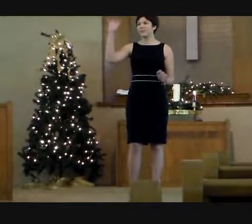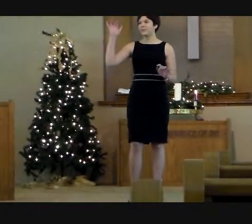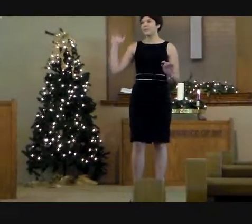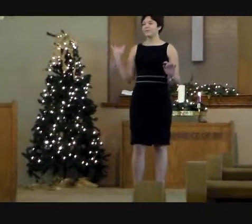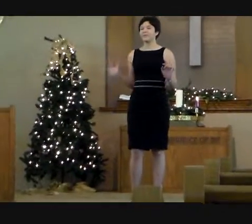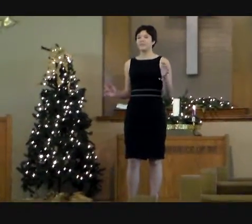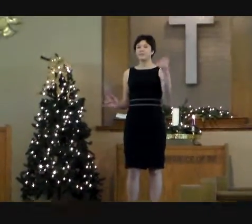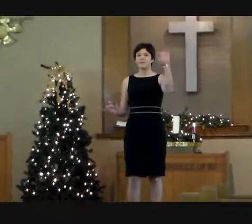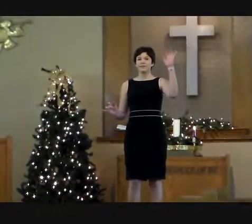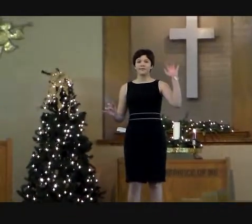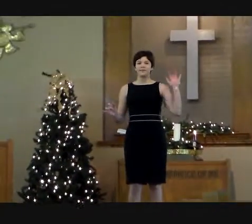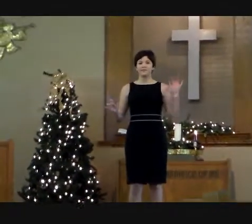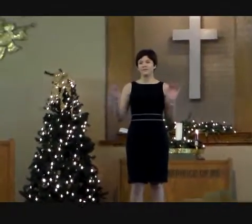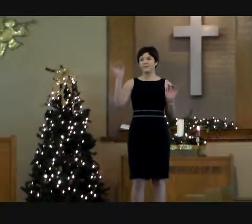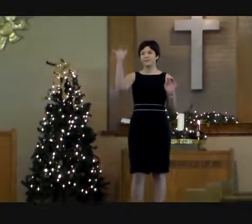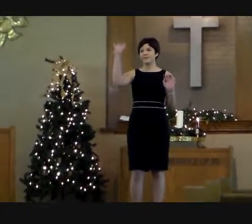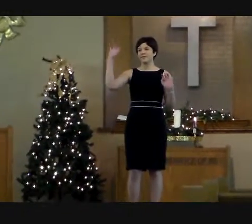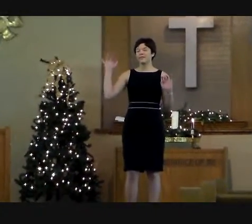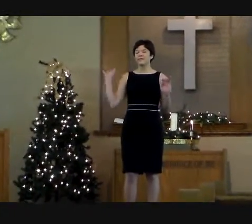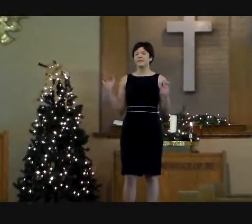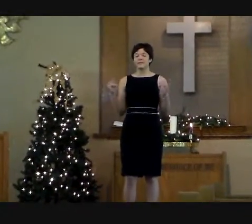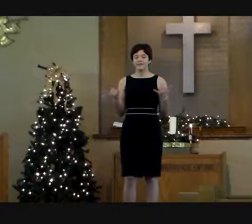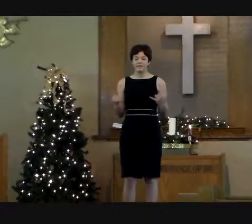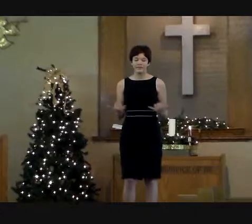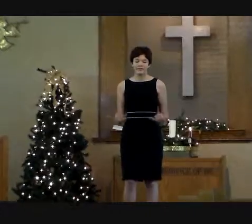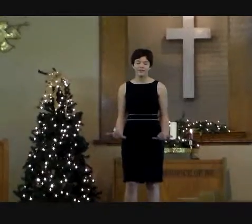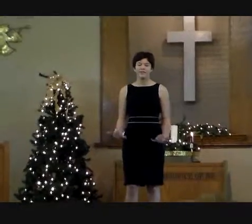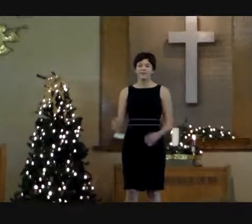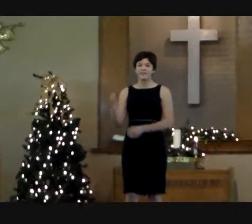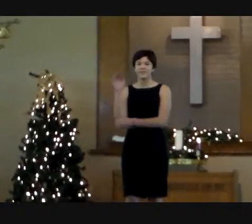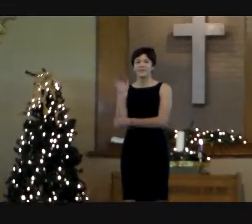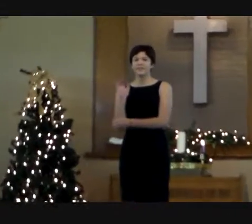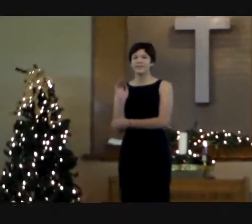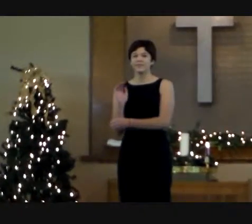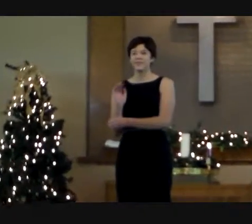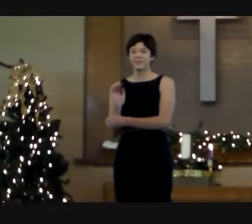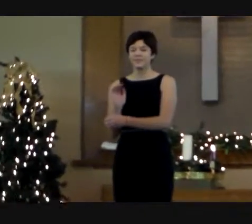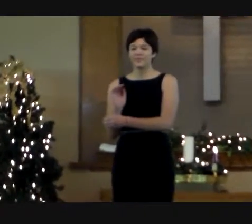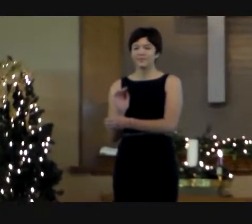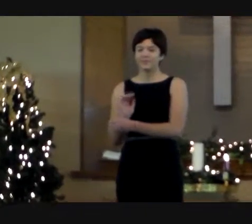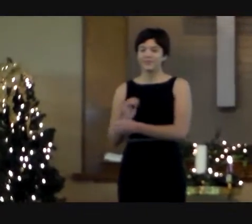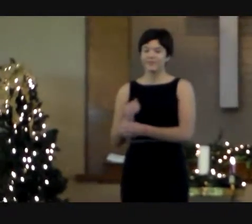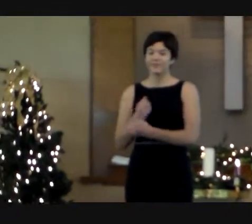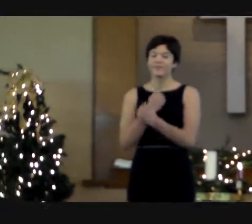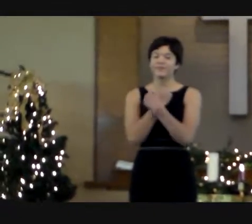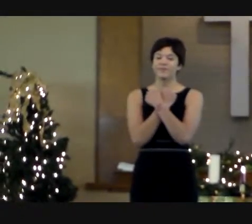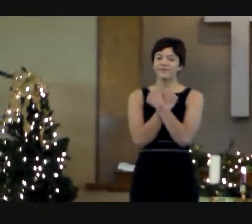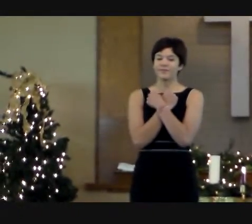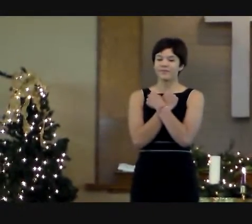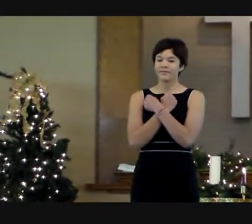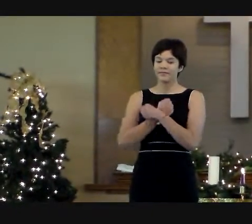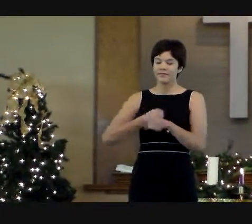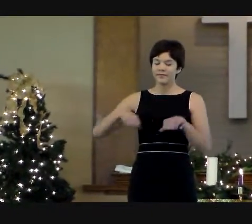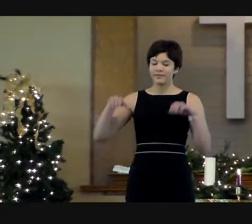shining. It is the light of our dear